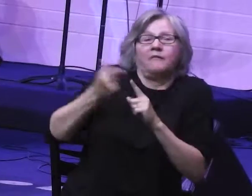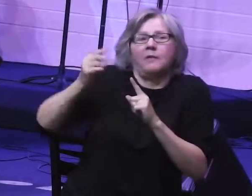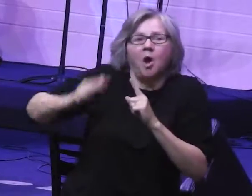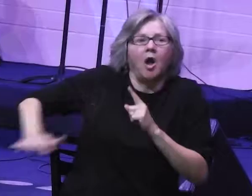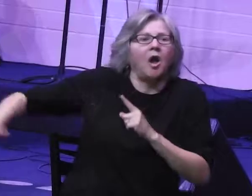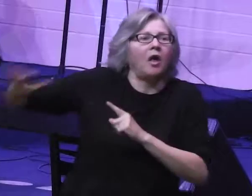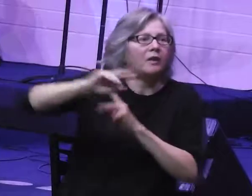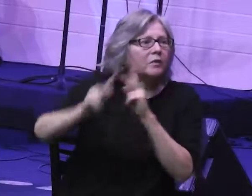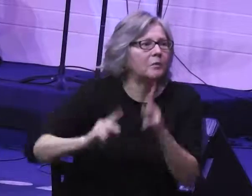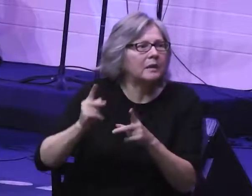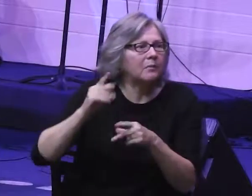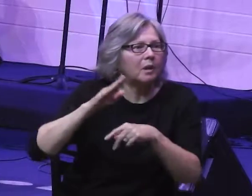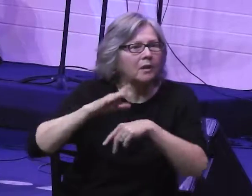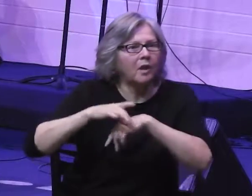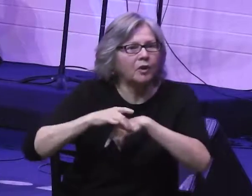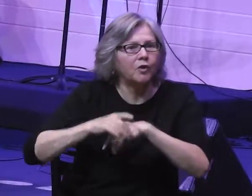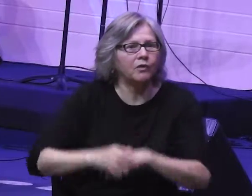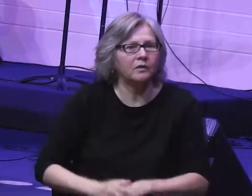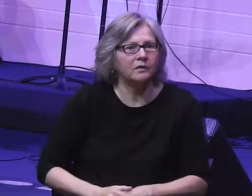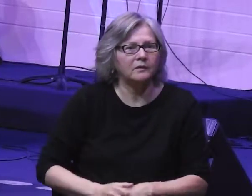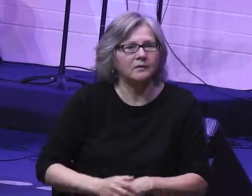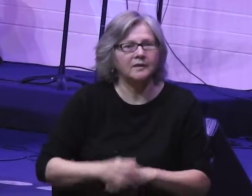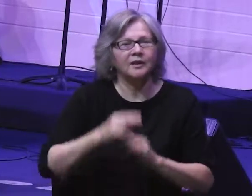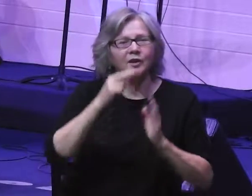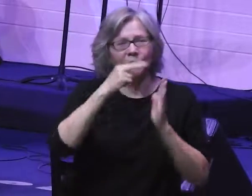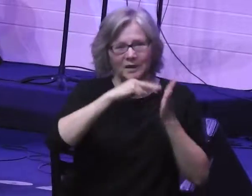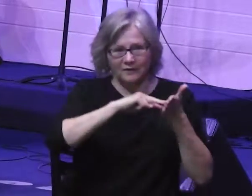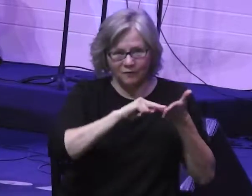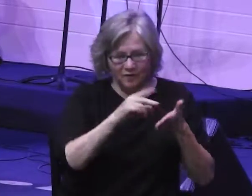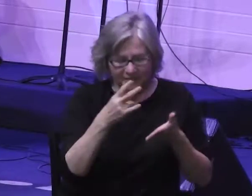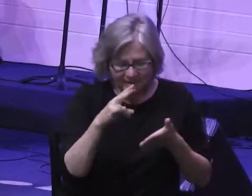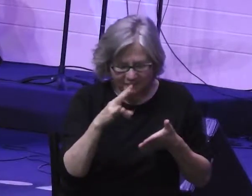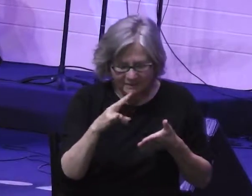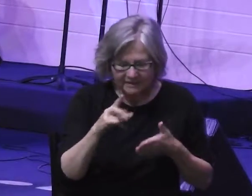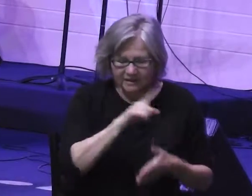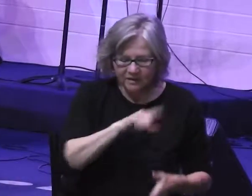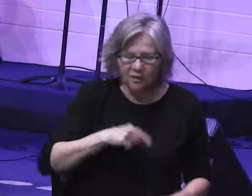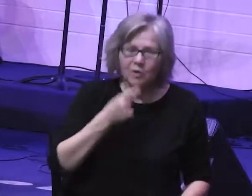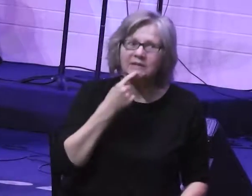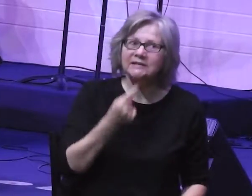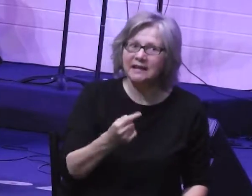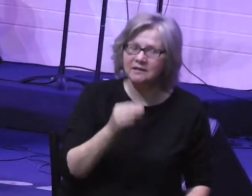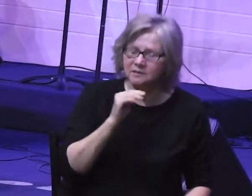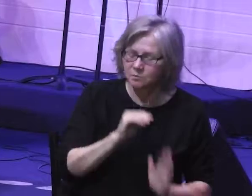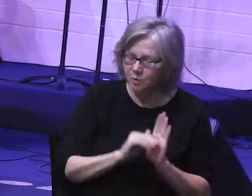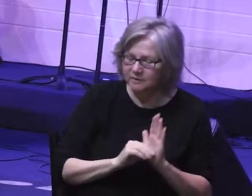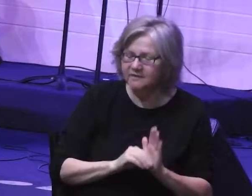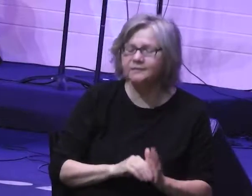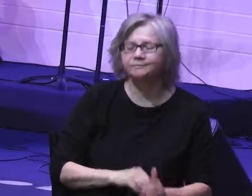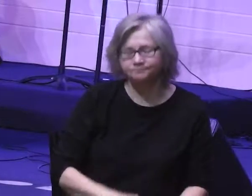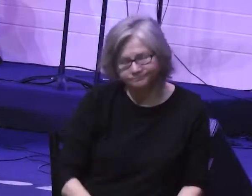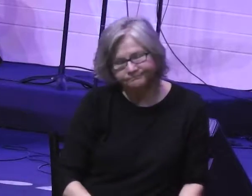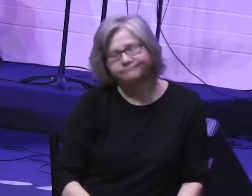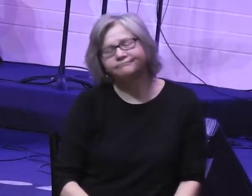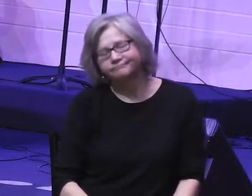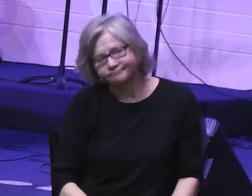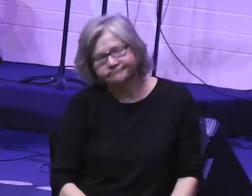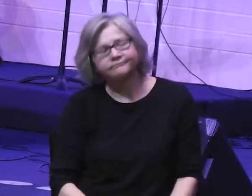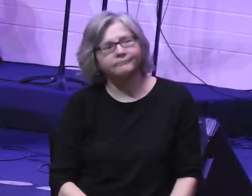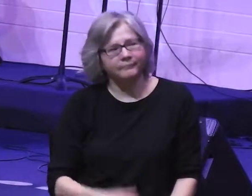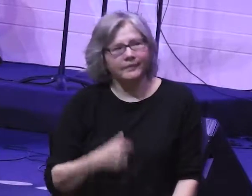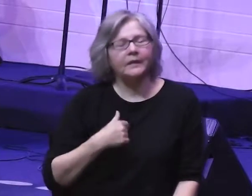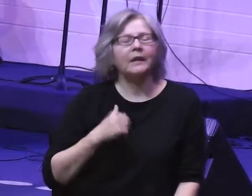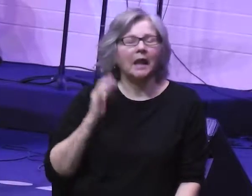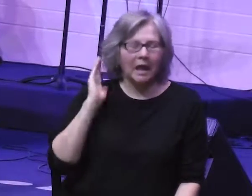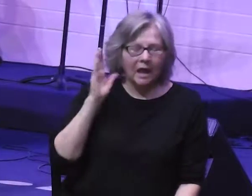people on the face of the earth? Then look at verse 17. And the Lord said to Moses, I will do